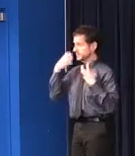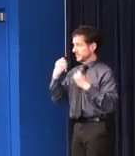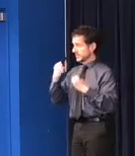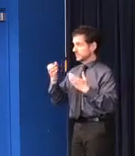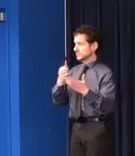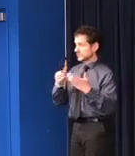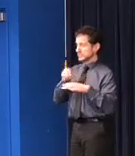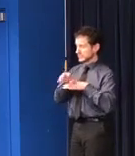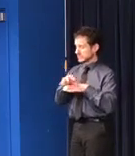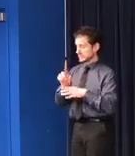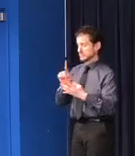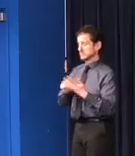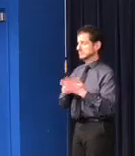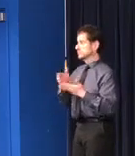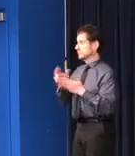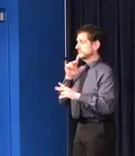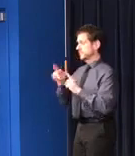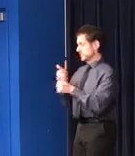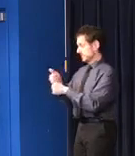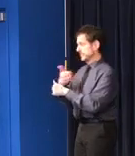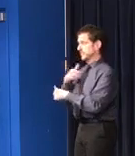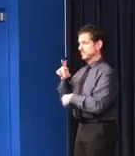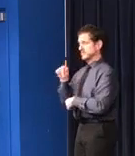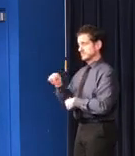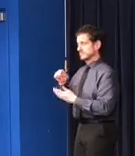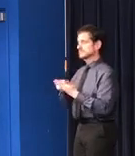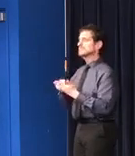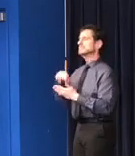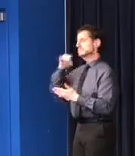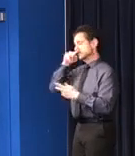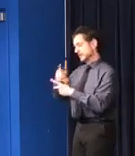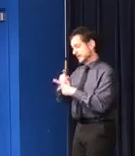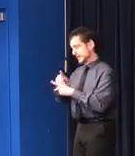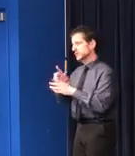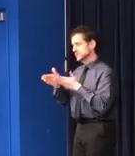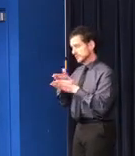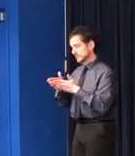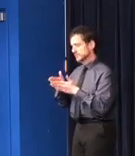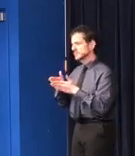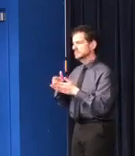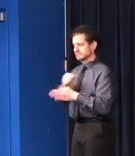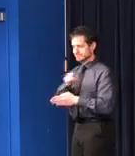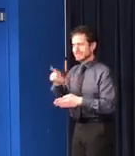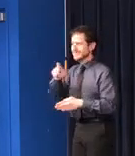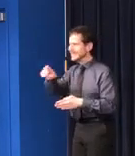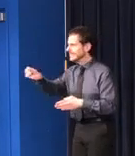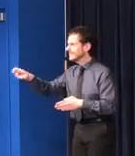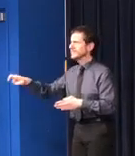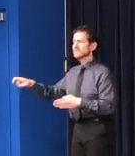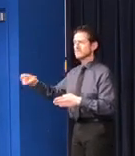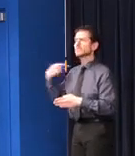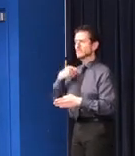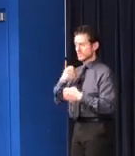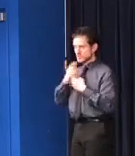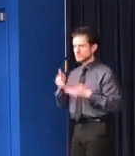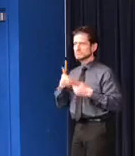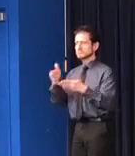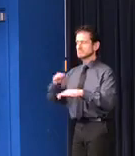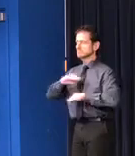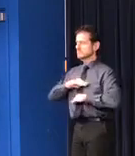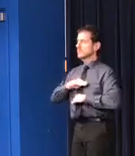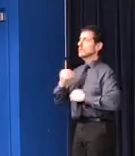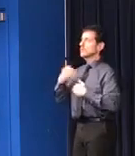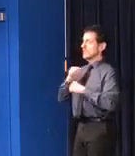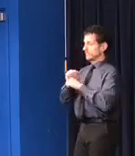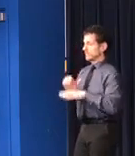services for people with disabilities, and child care are met. We have a workforce of 13,000 strong providing